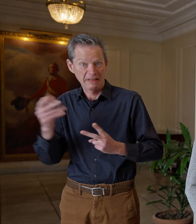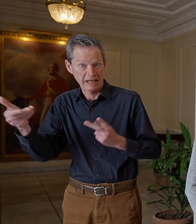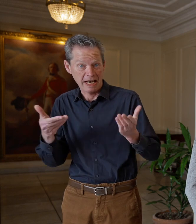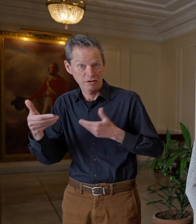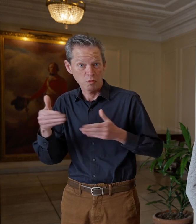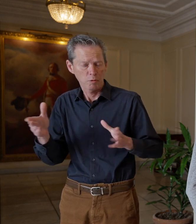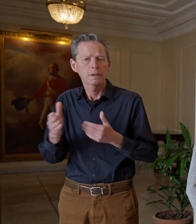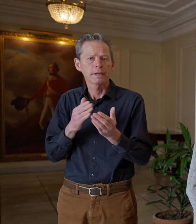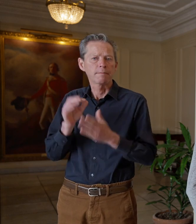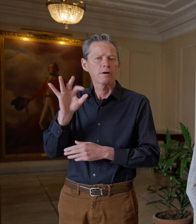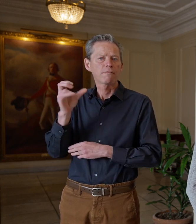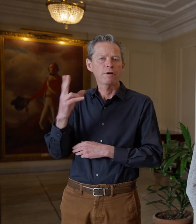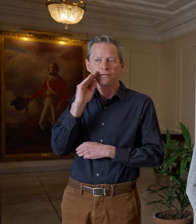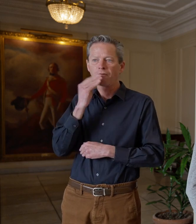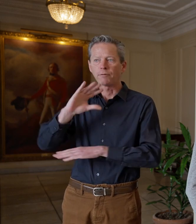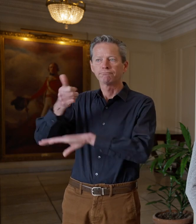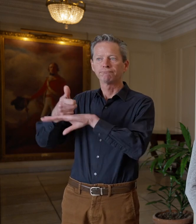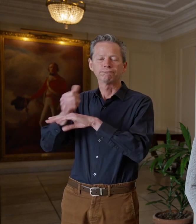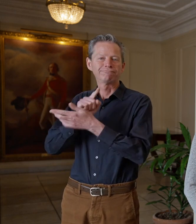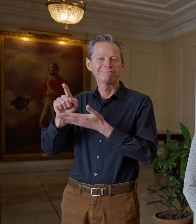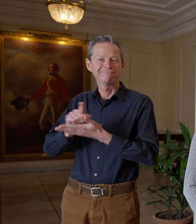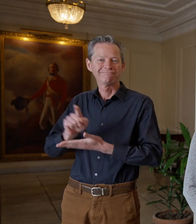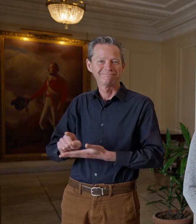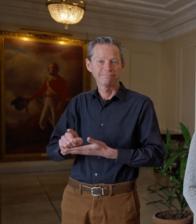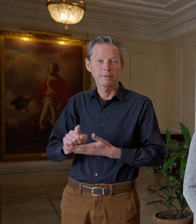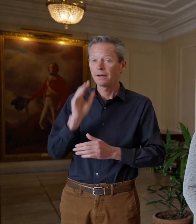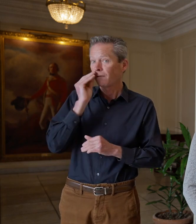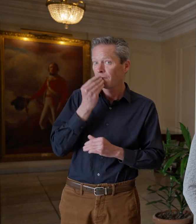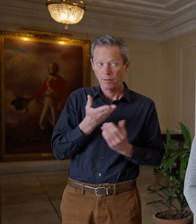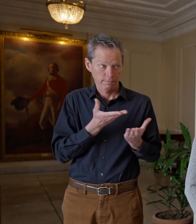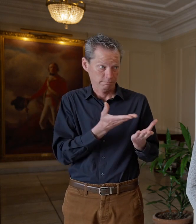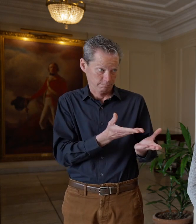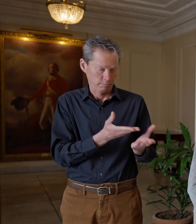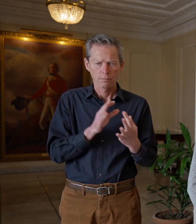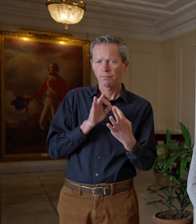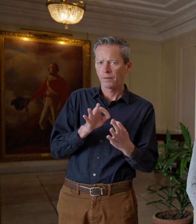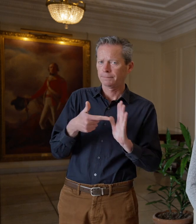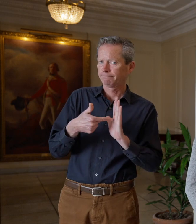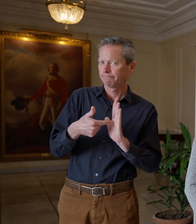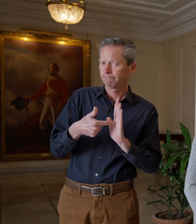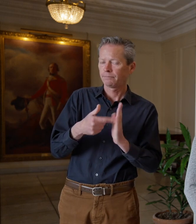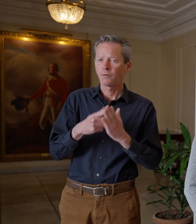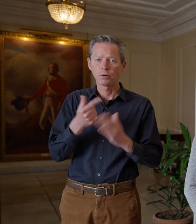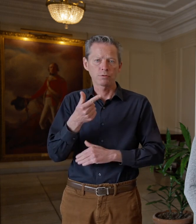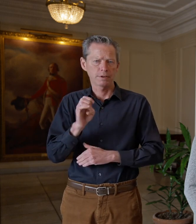were placed in those rooms on a weekly basis. The flower arrangement right here is a perfect example of what Eastman liked, a